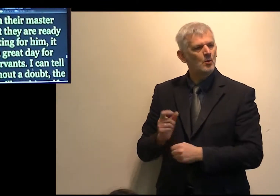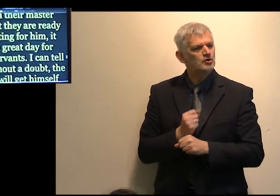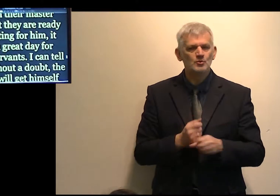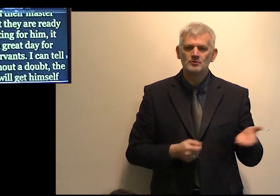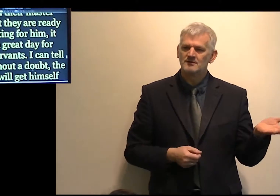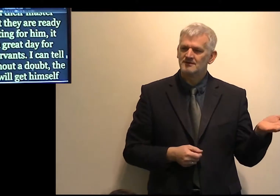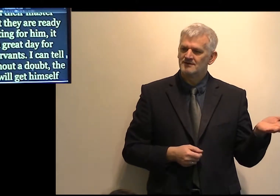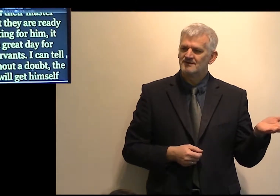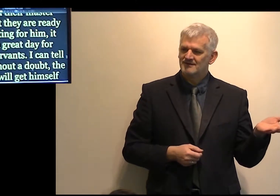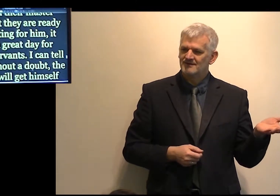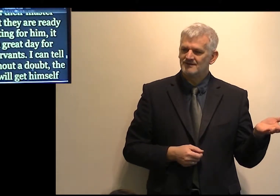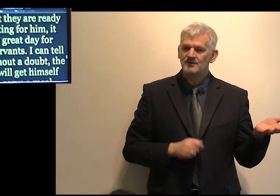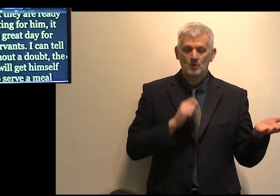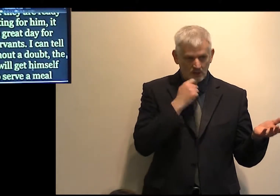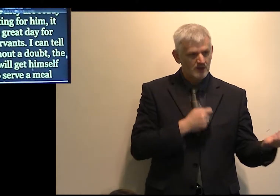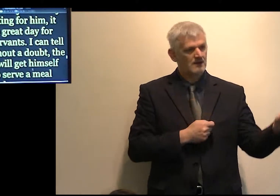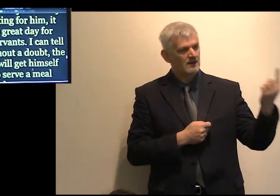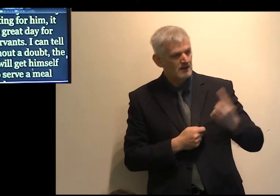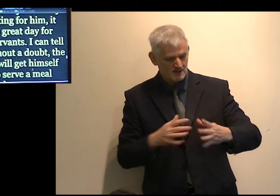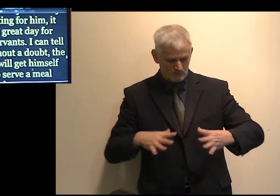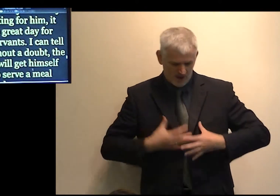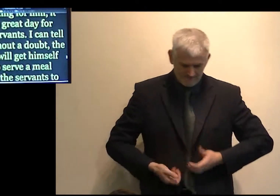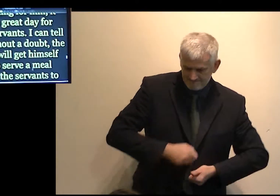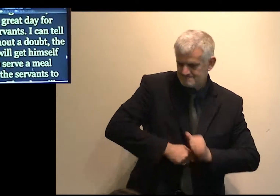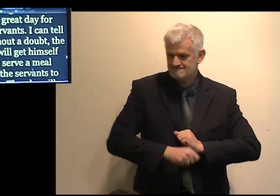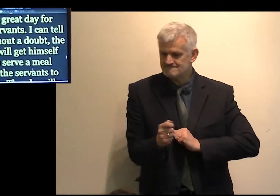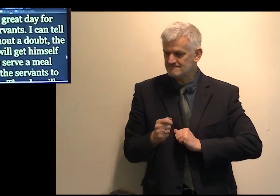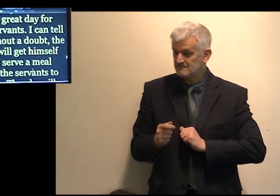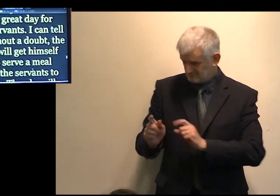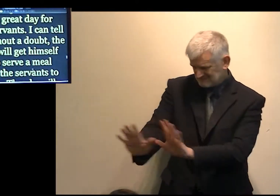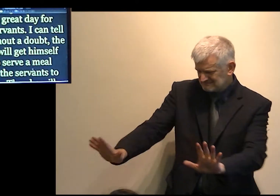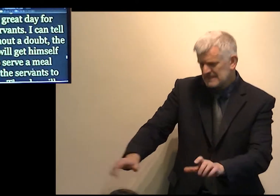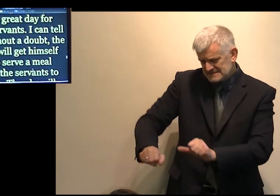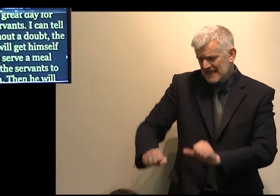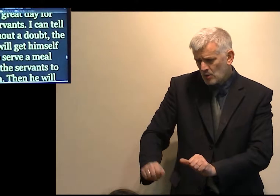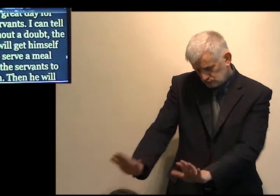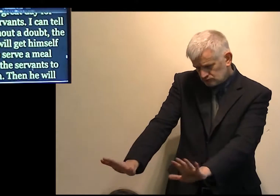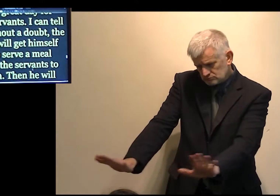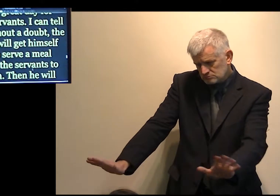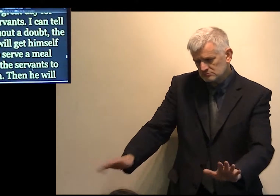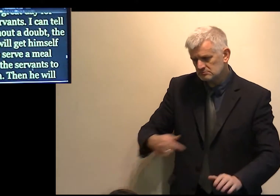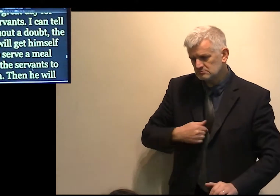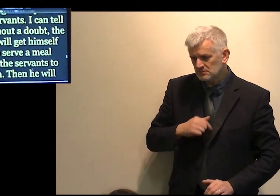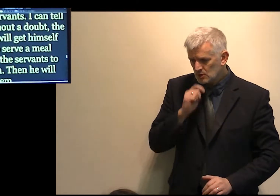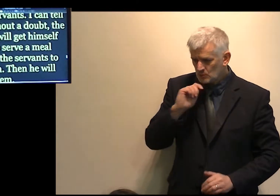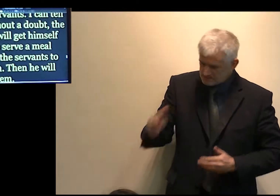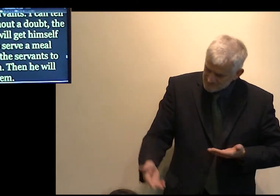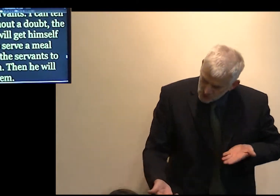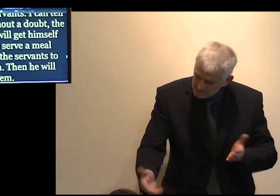that he shall gird himself, and make them to sit down to meet, and will come